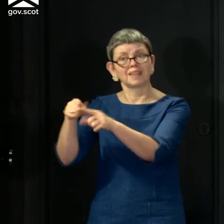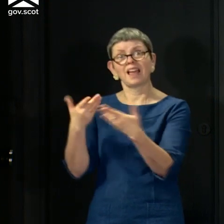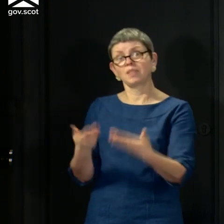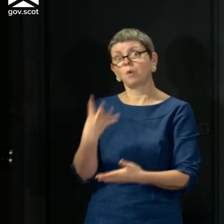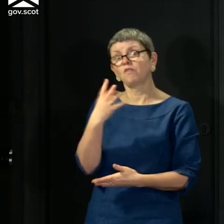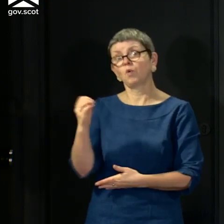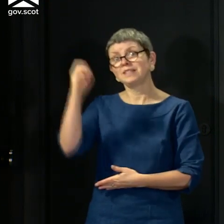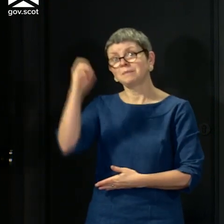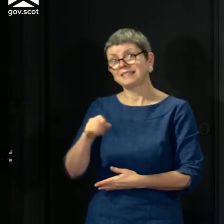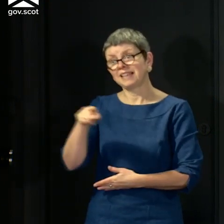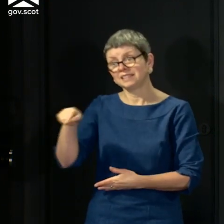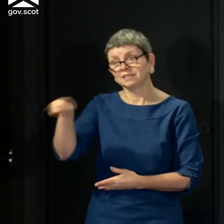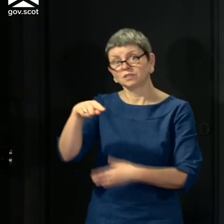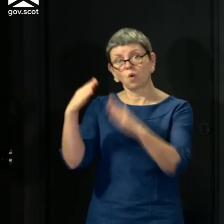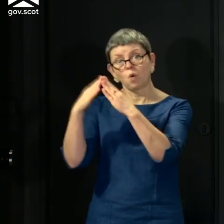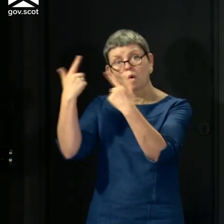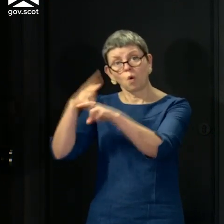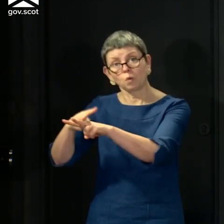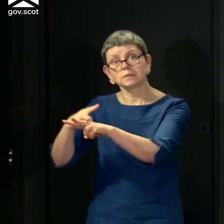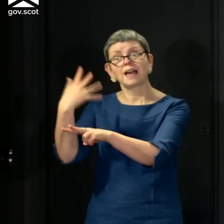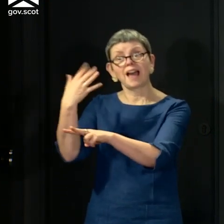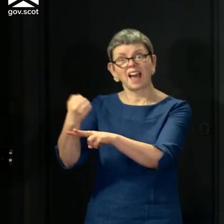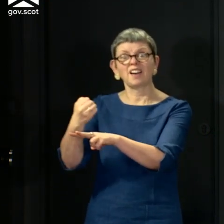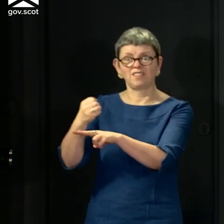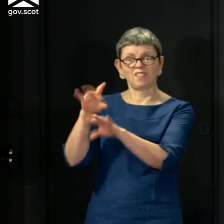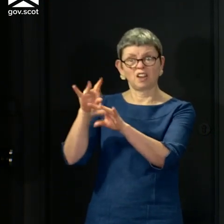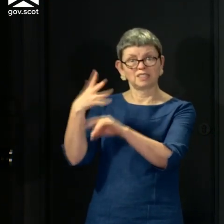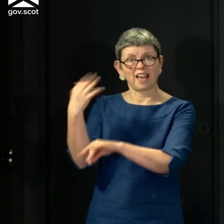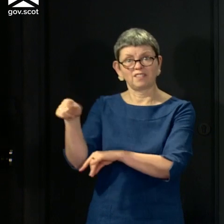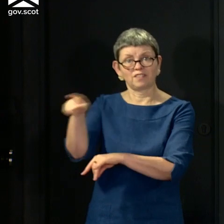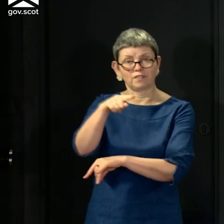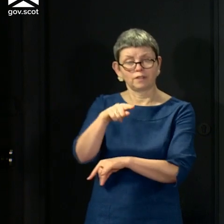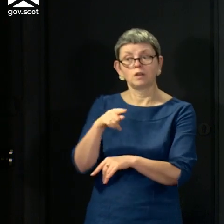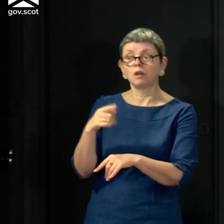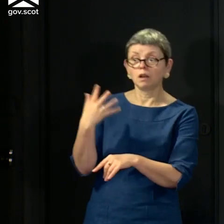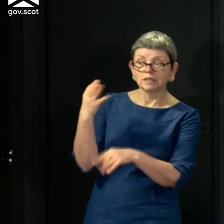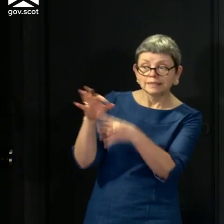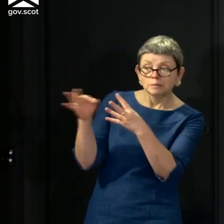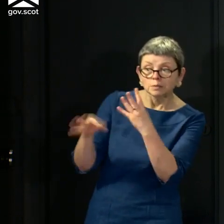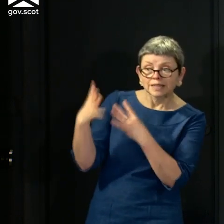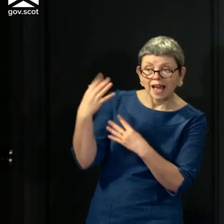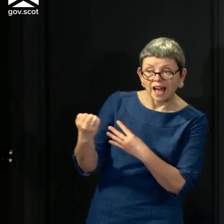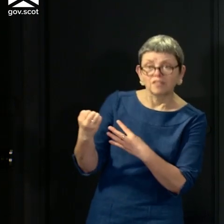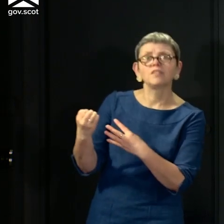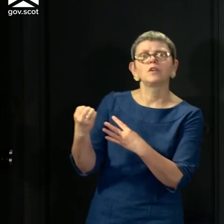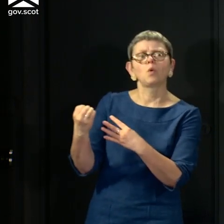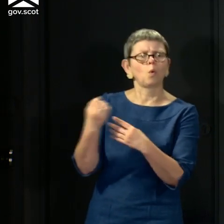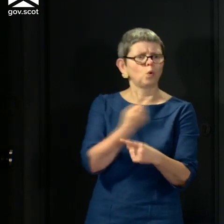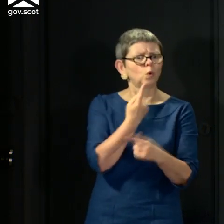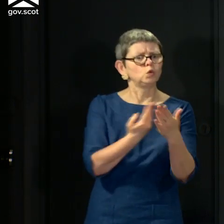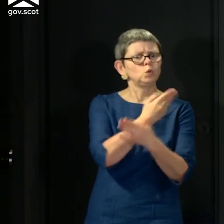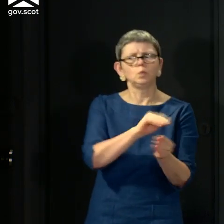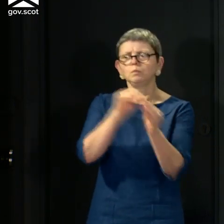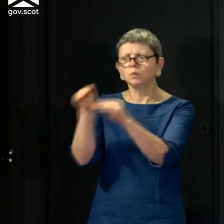have cases of the virus within them, and now we already test care home residents with symptoms, those being admitted to